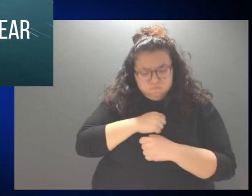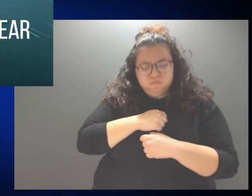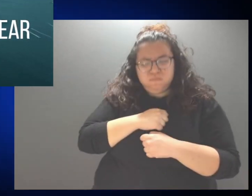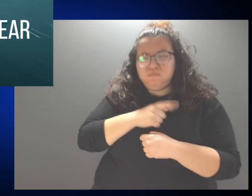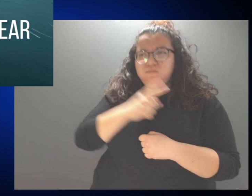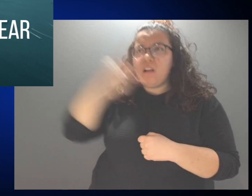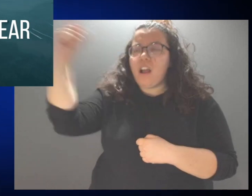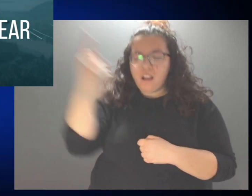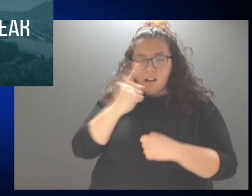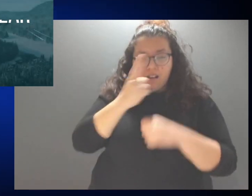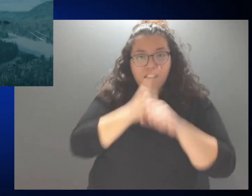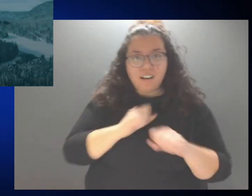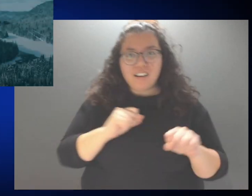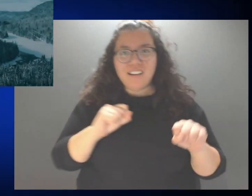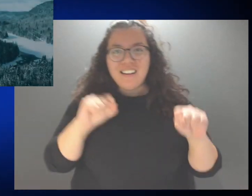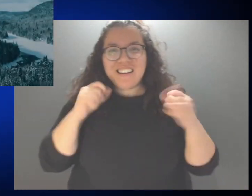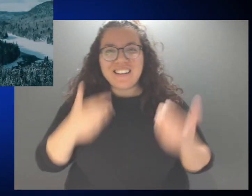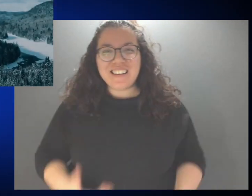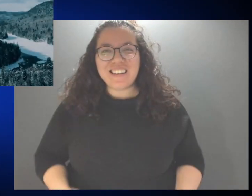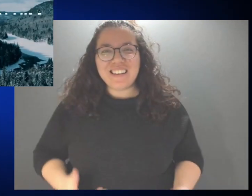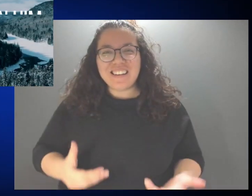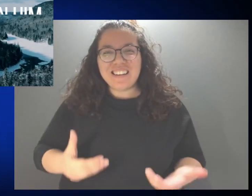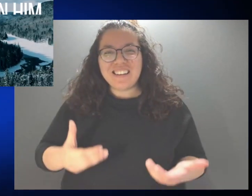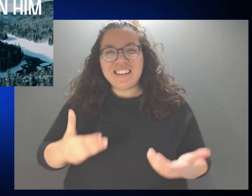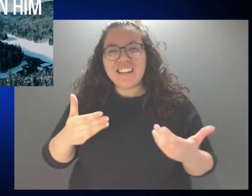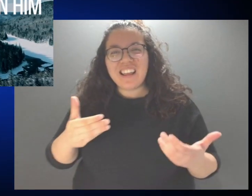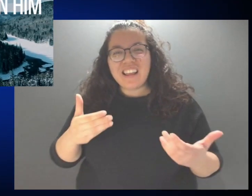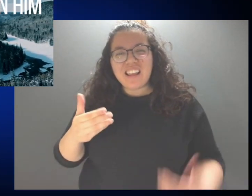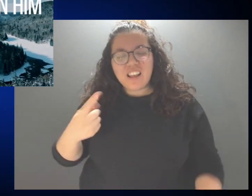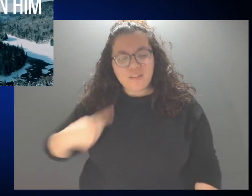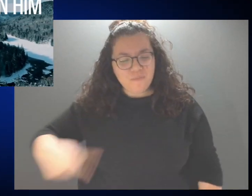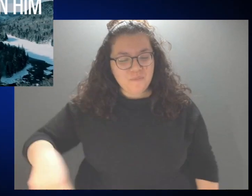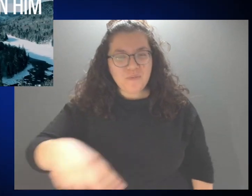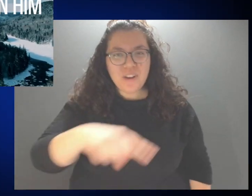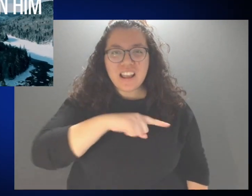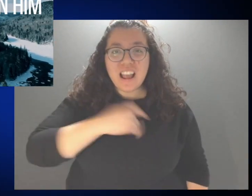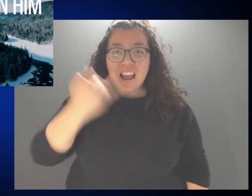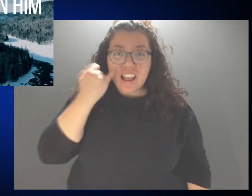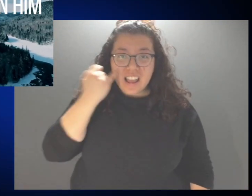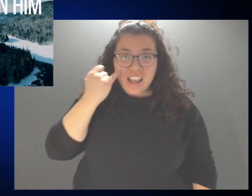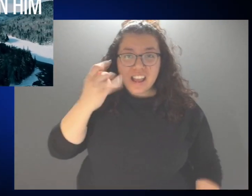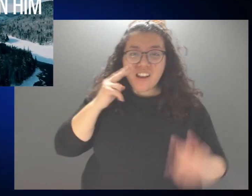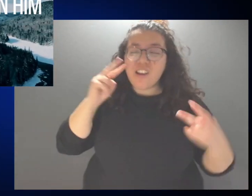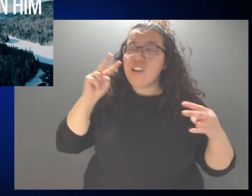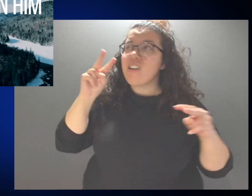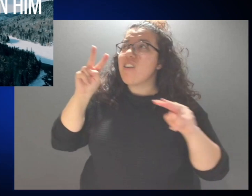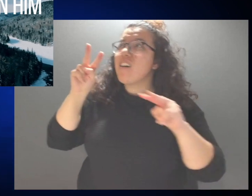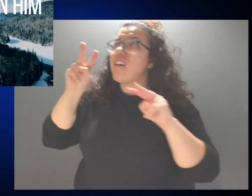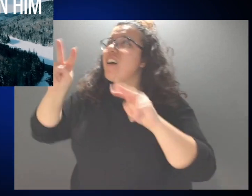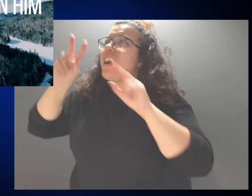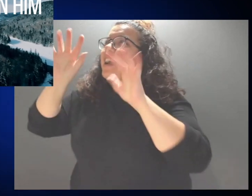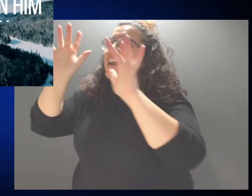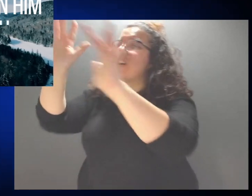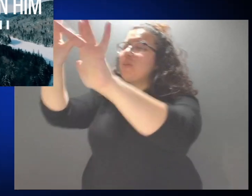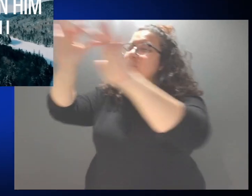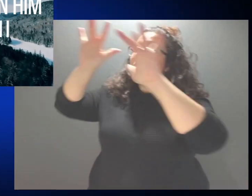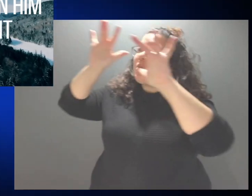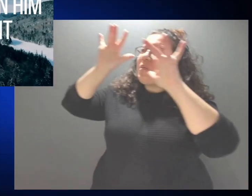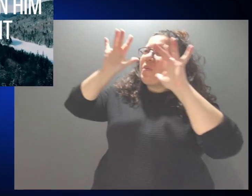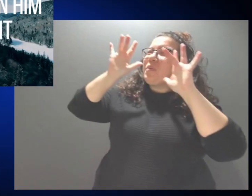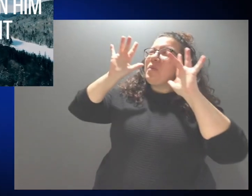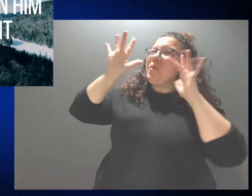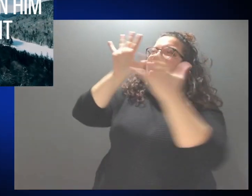fear. And those who look on Him, are